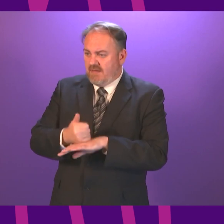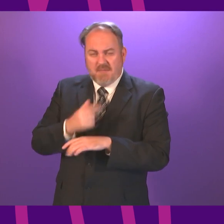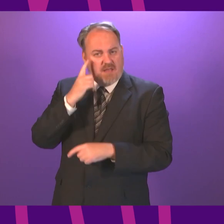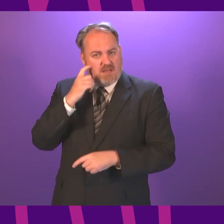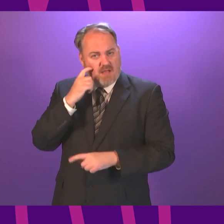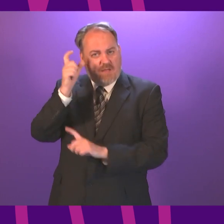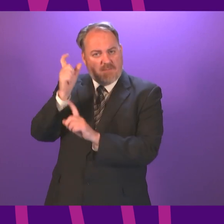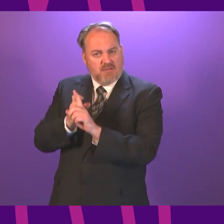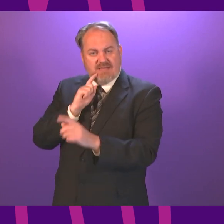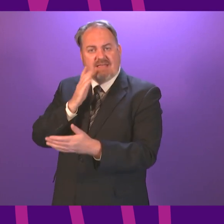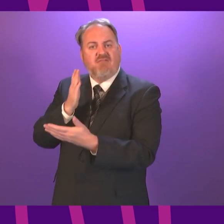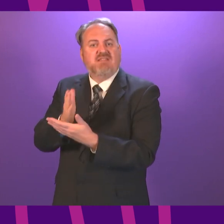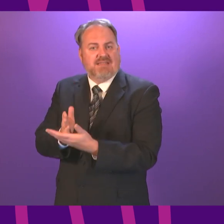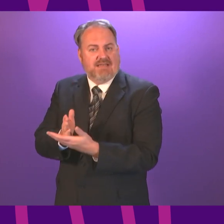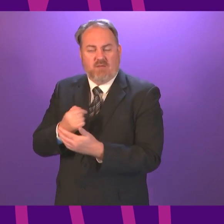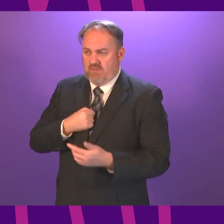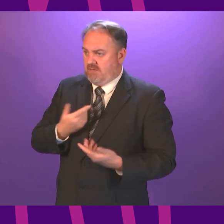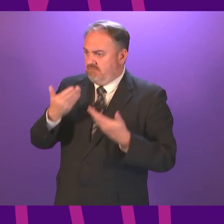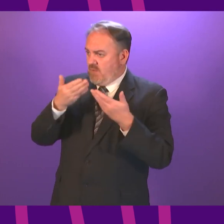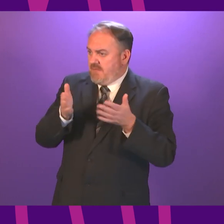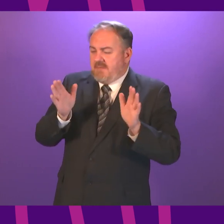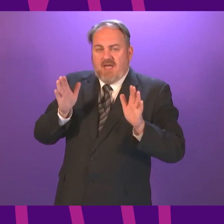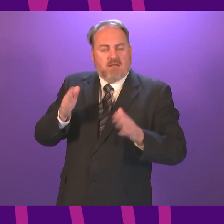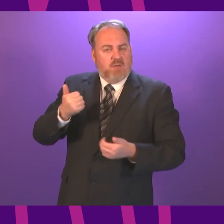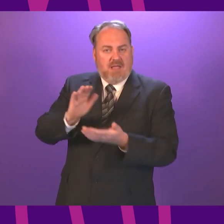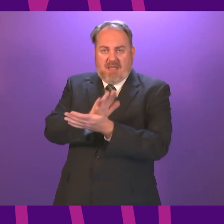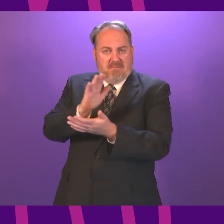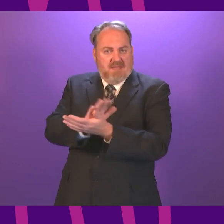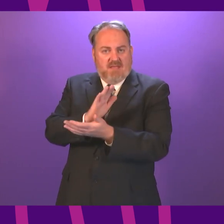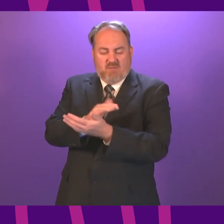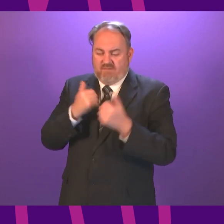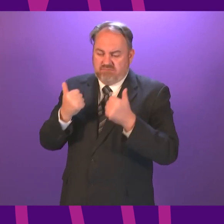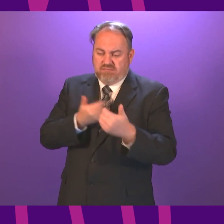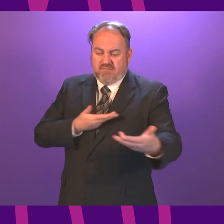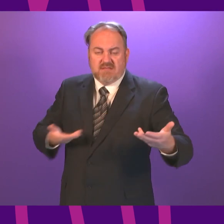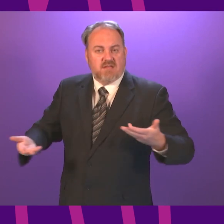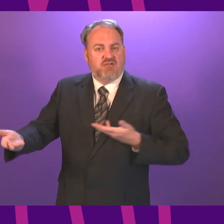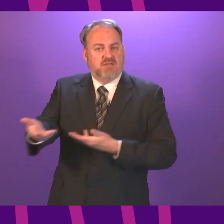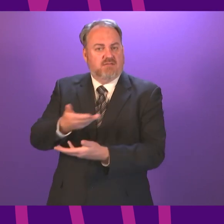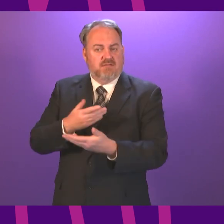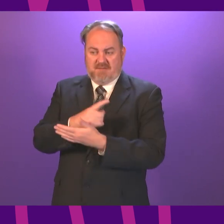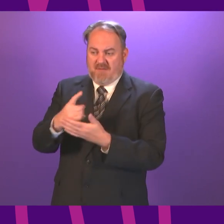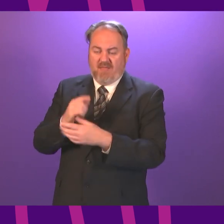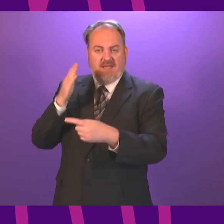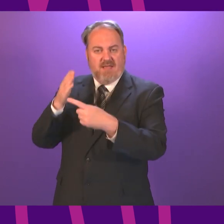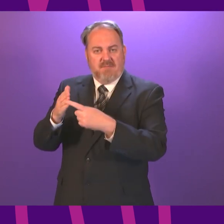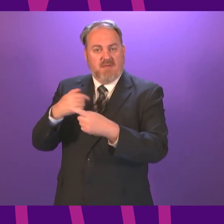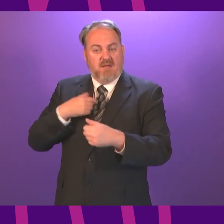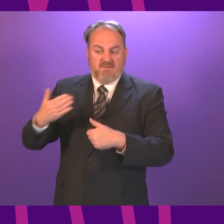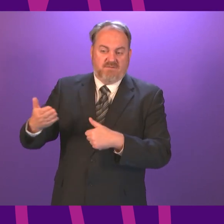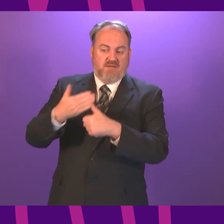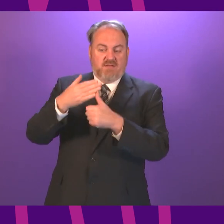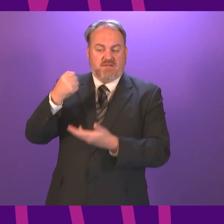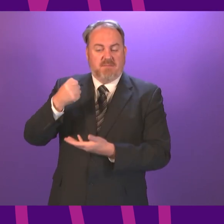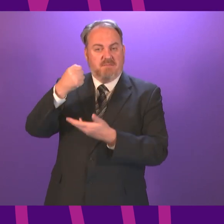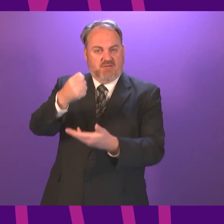and we are absolutely willing to have discussions about how we build and develop that further Our first budget will set out how we will proceed